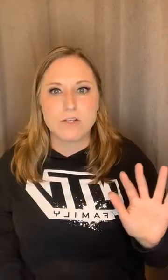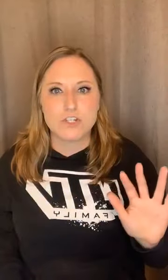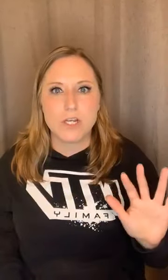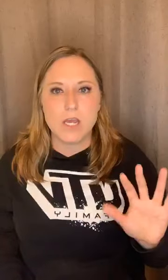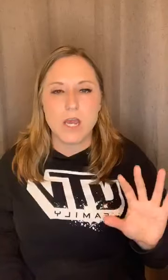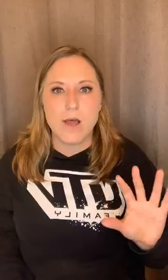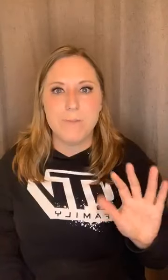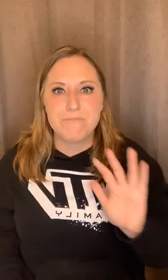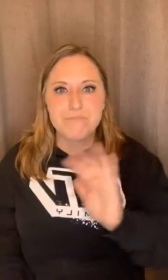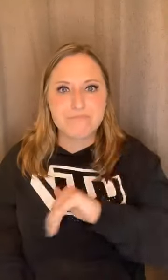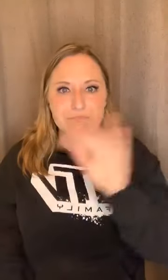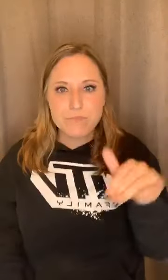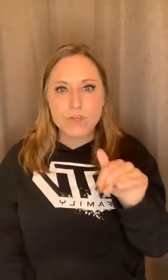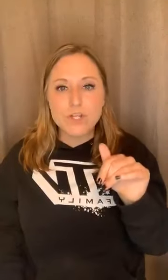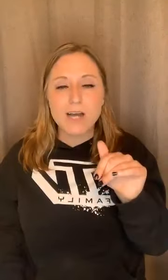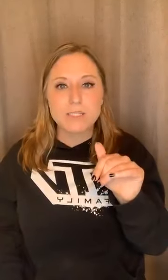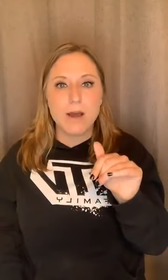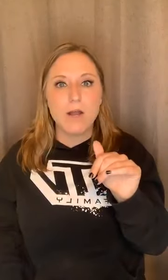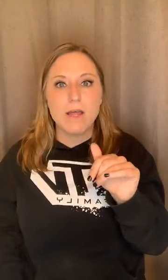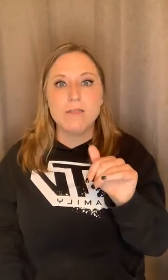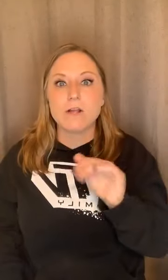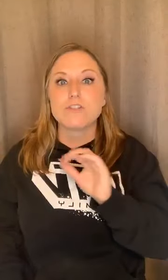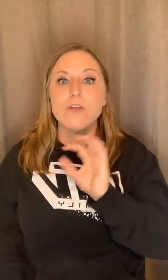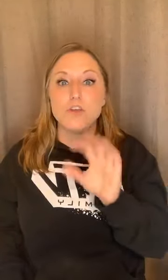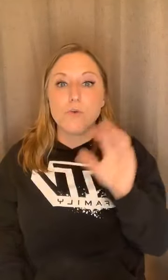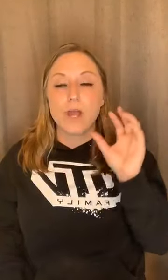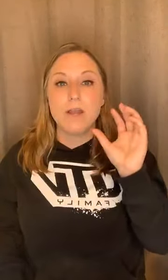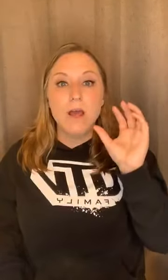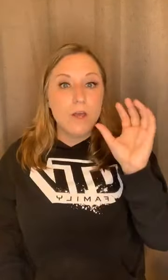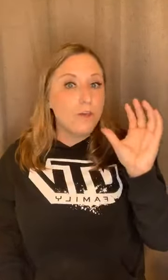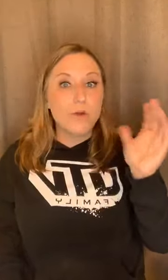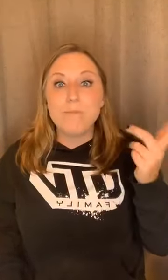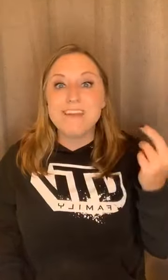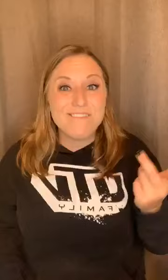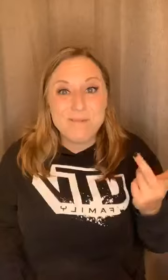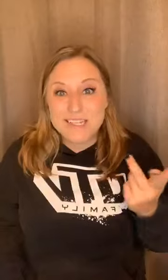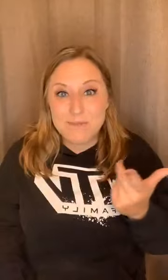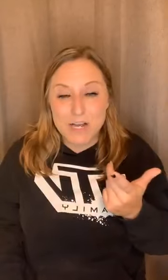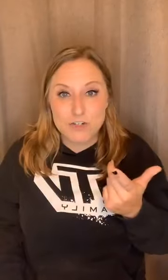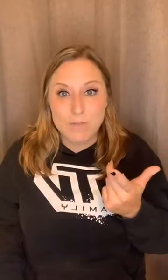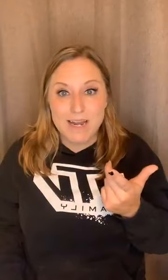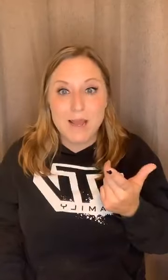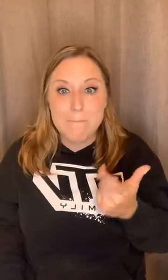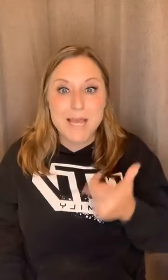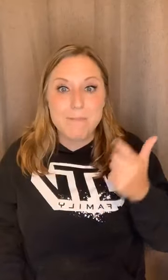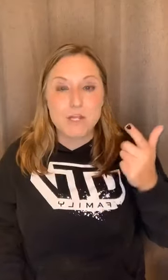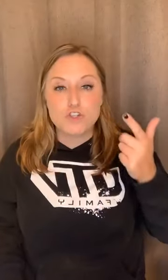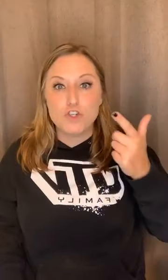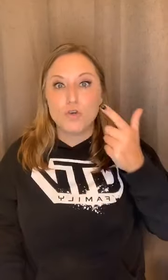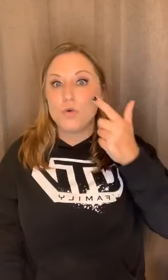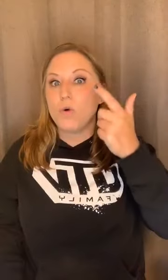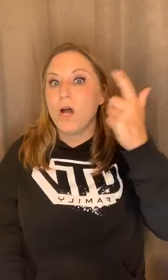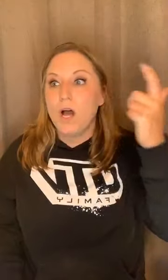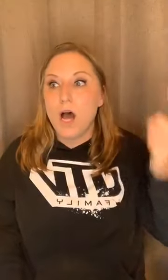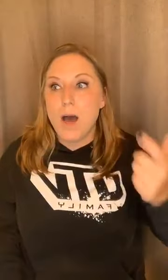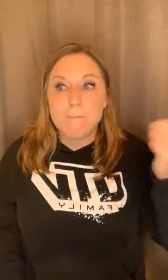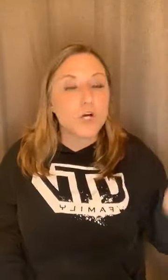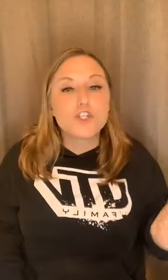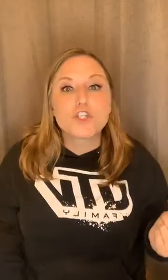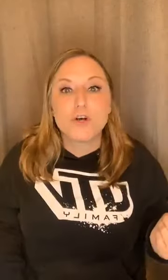she, um, talks about in there so that you can, you can even make some extra money maybe to, um, purchase clothes